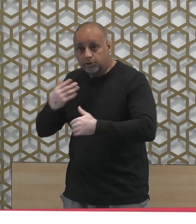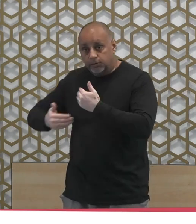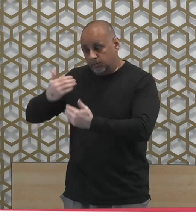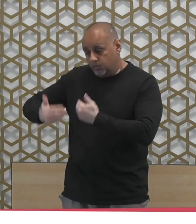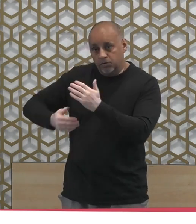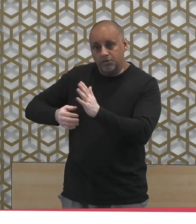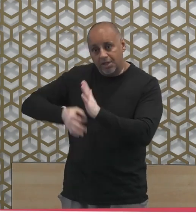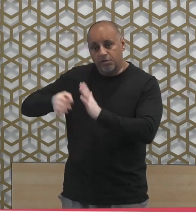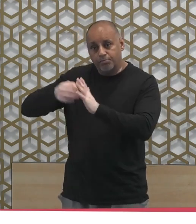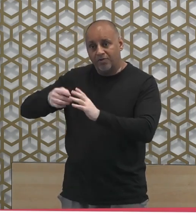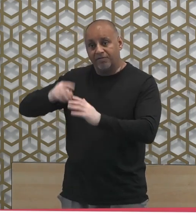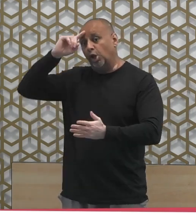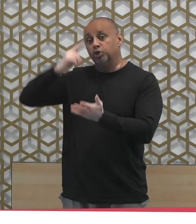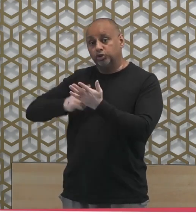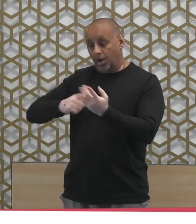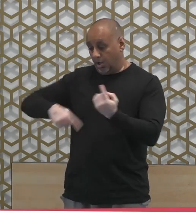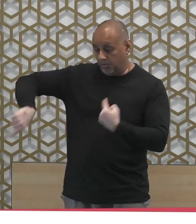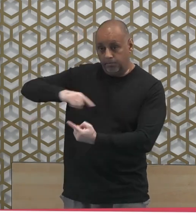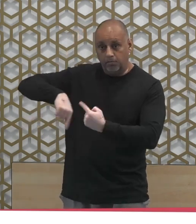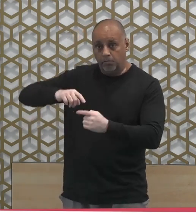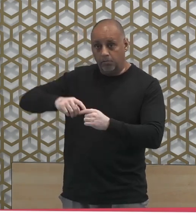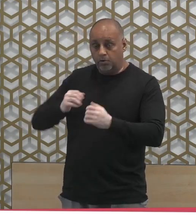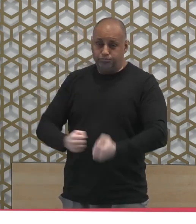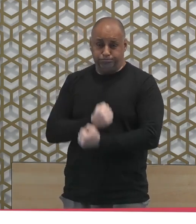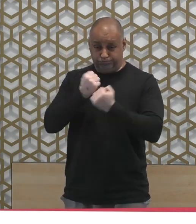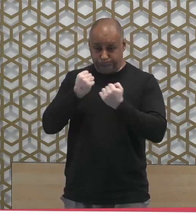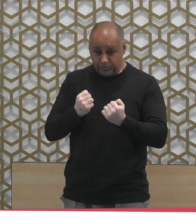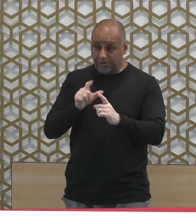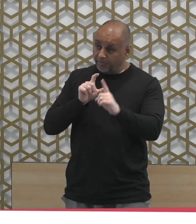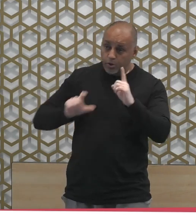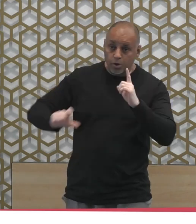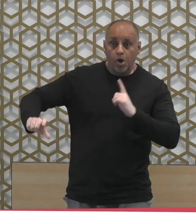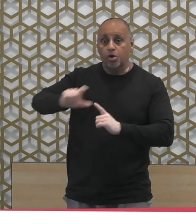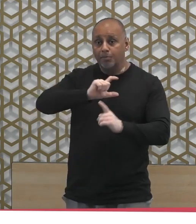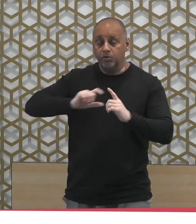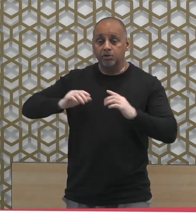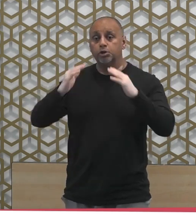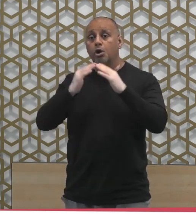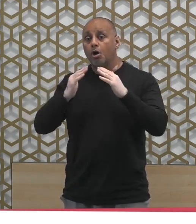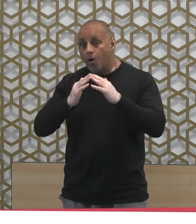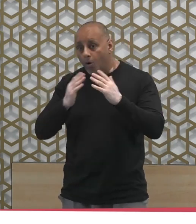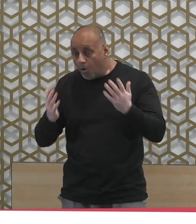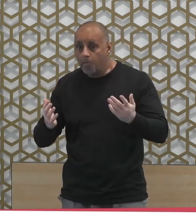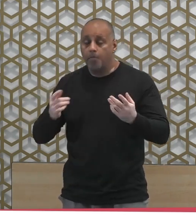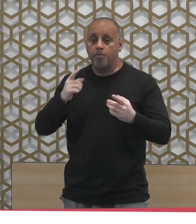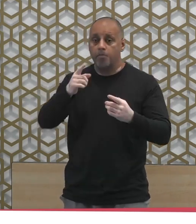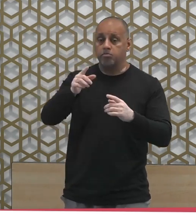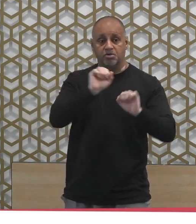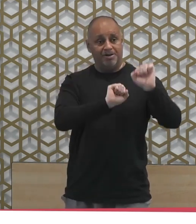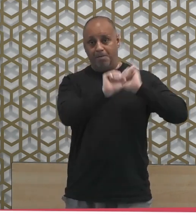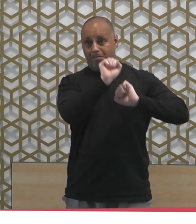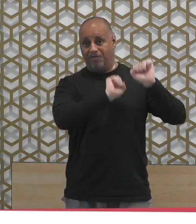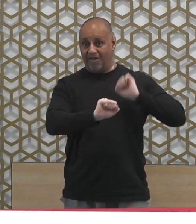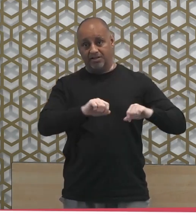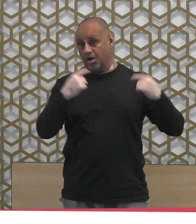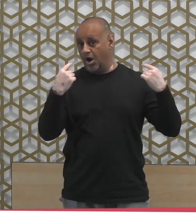enable us inshallah wa ta'ala to gain strength in our communities in our homes preventing the haram which